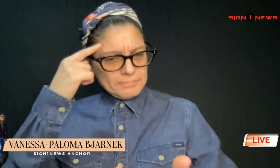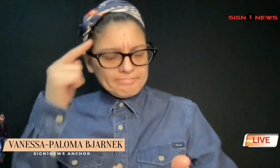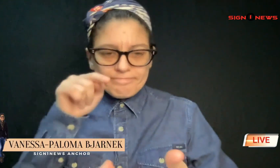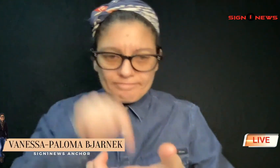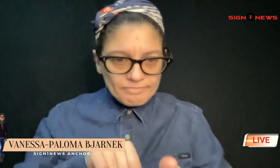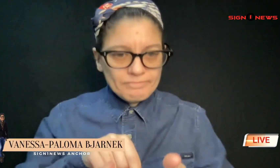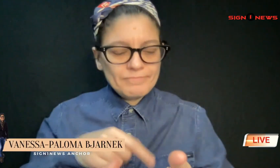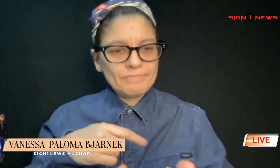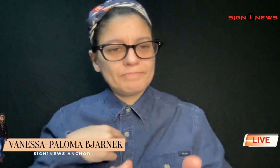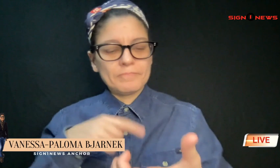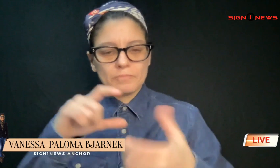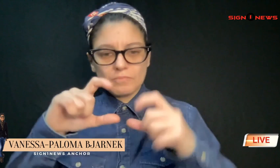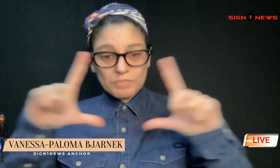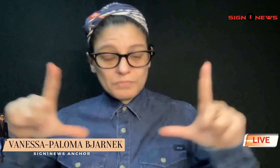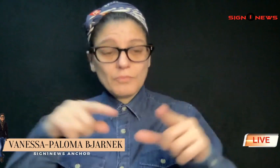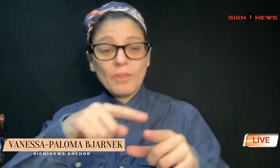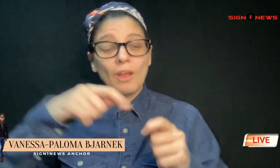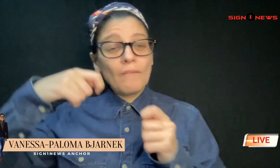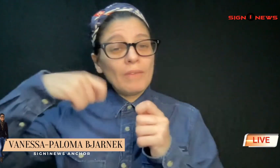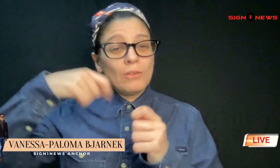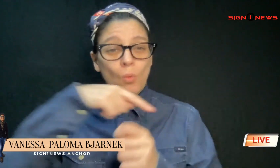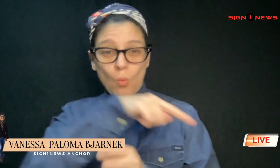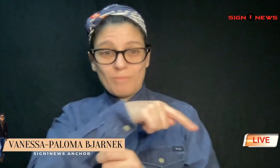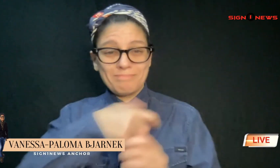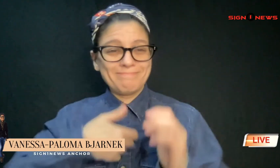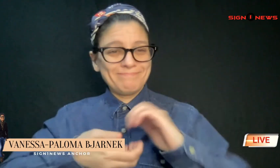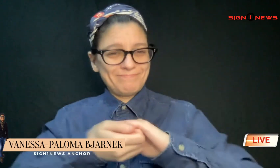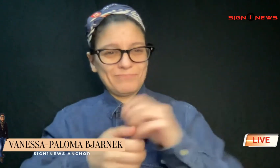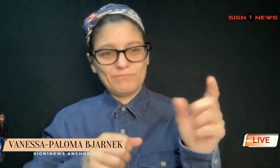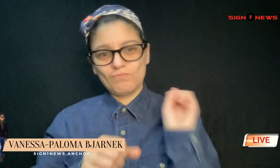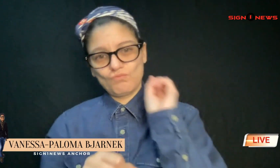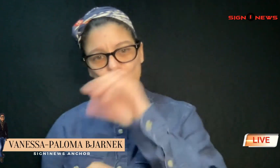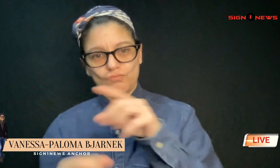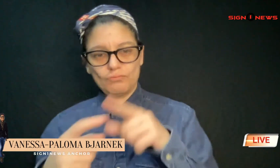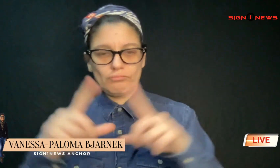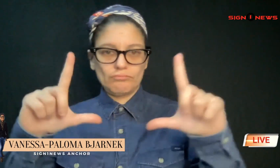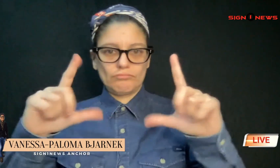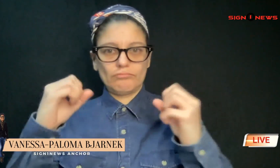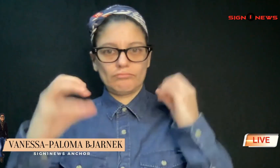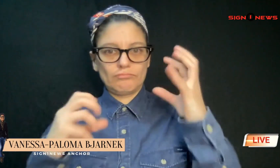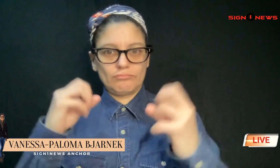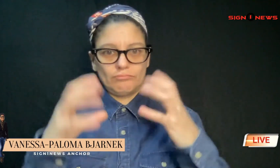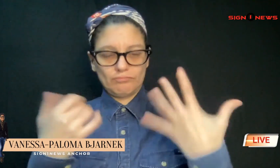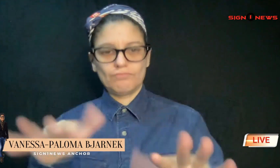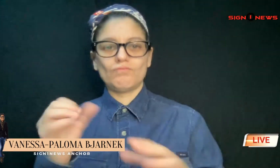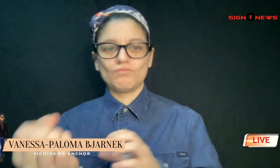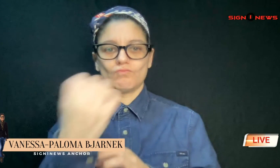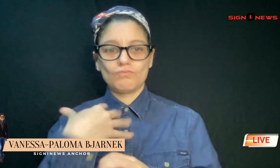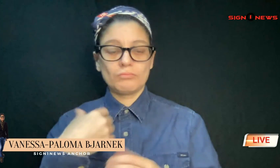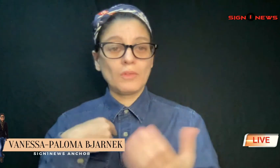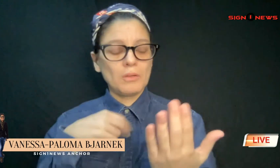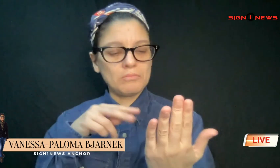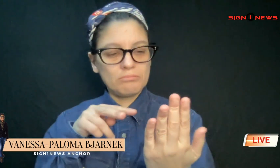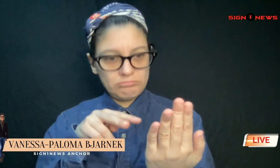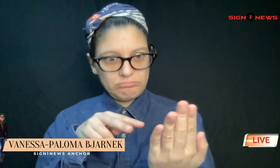he sent me a vlog